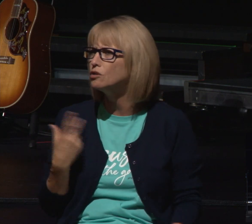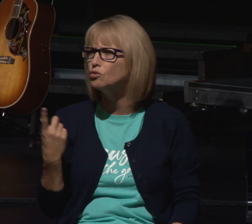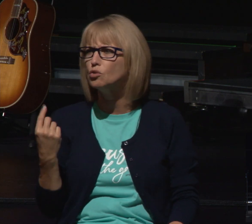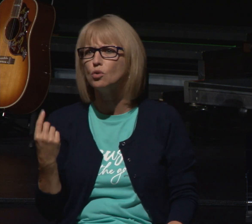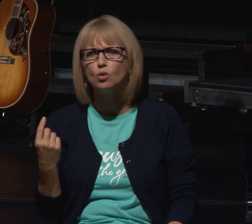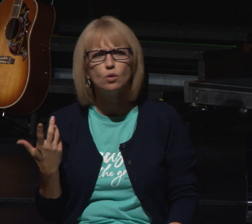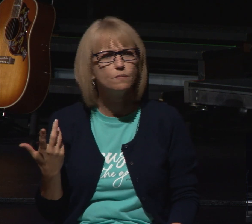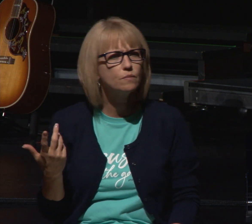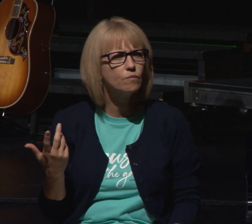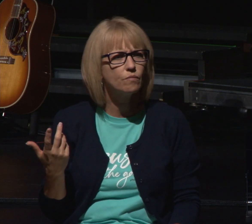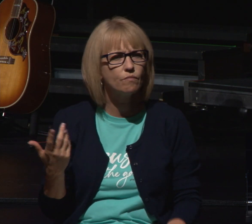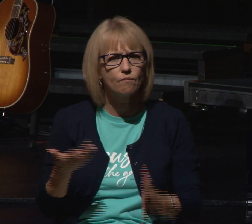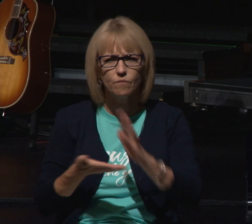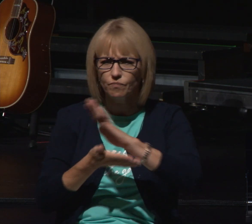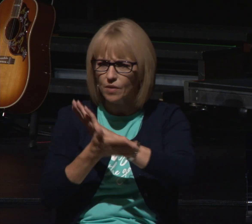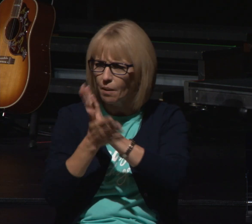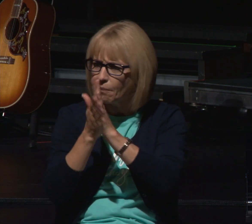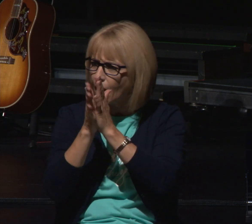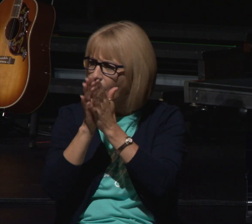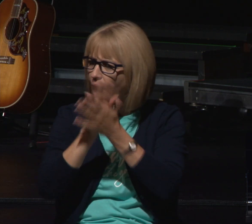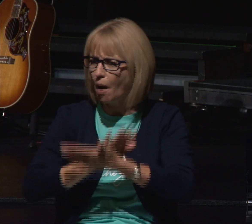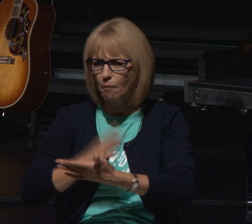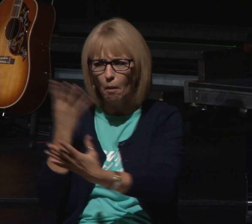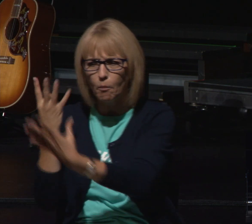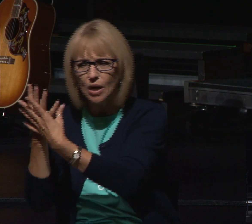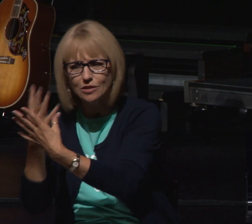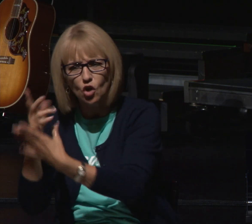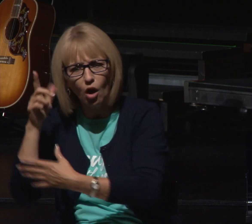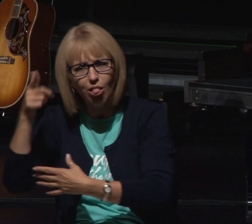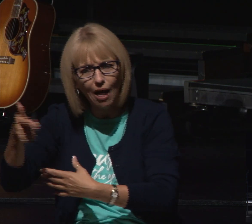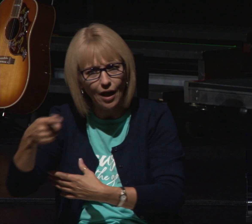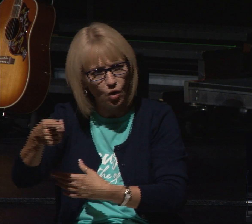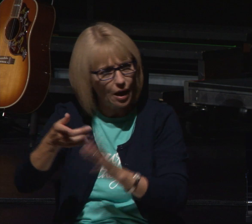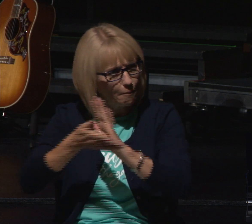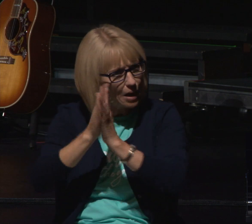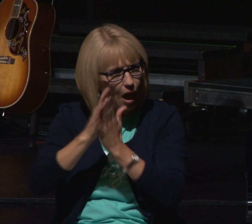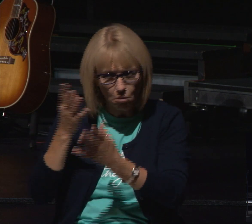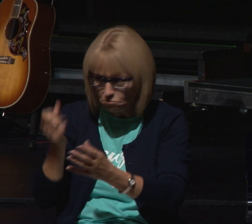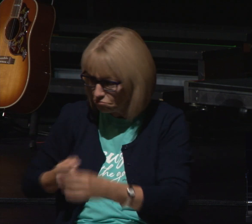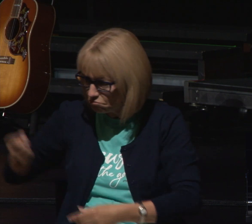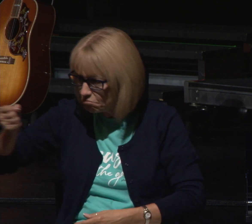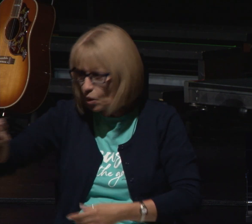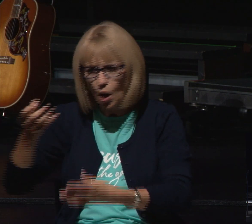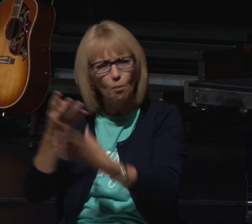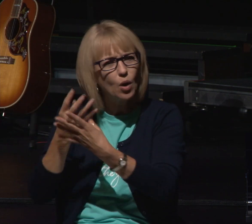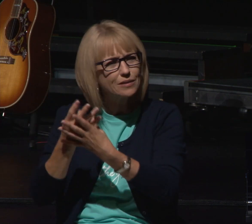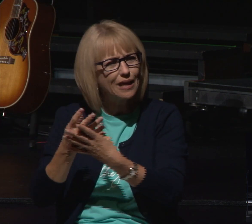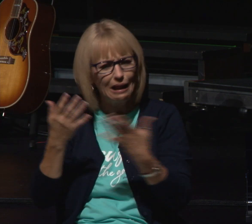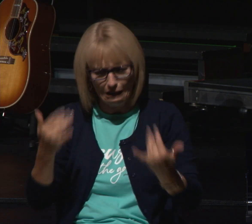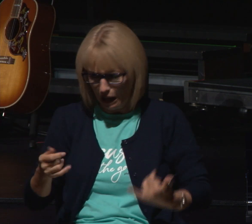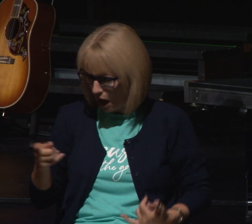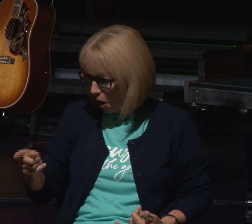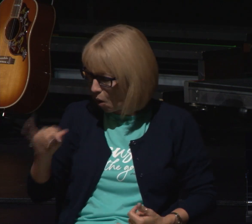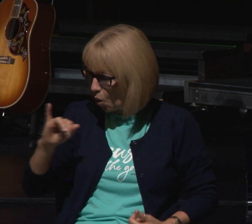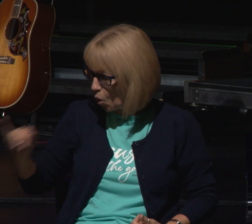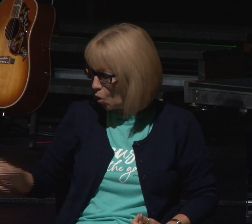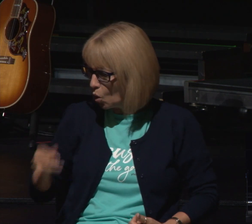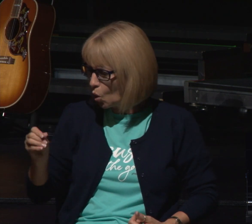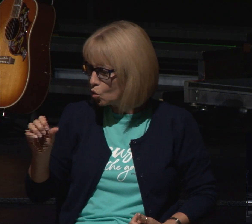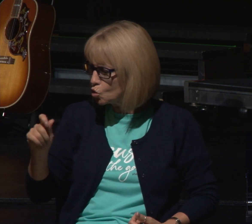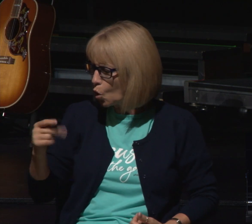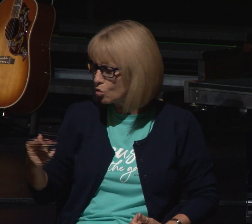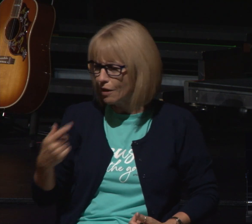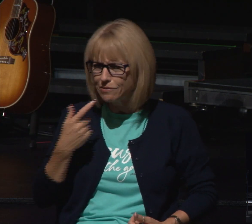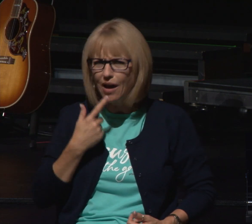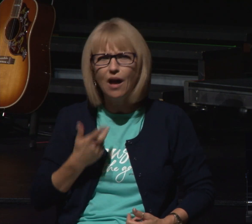well and then he becomes a prisoner and he's one prisoner among many and he's forgotten about he's left there and here is this man who god who